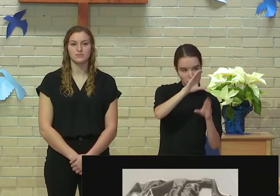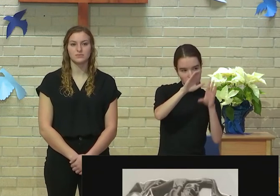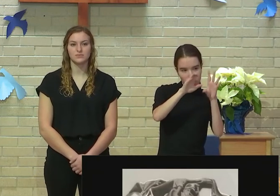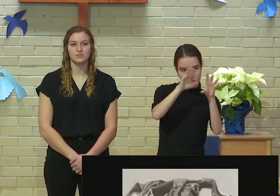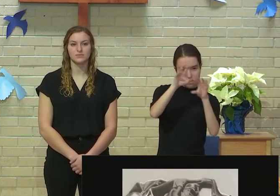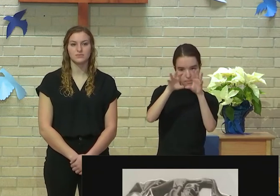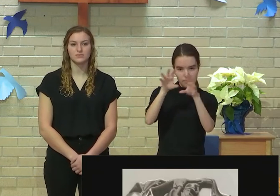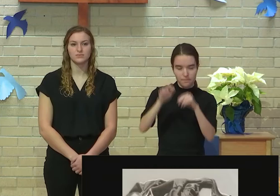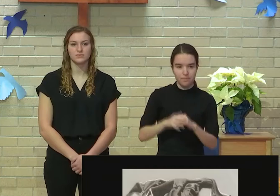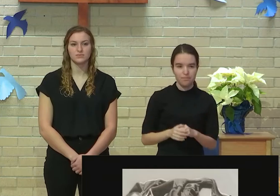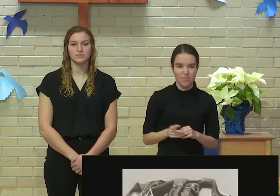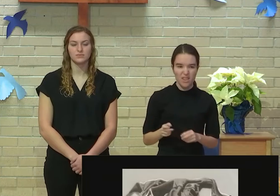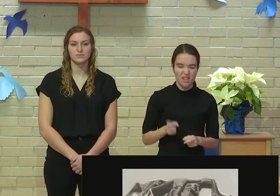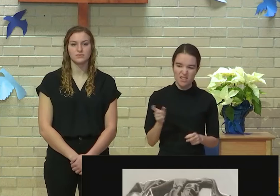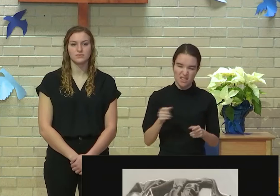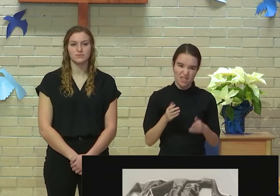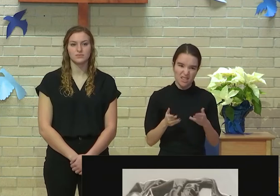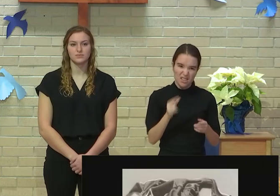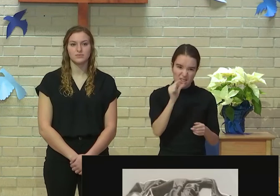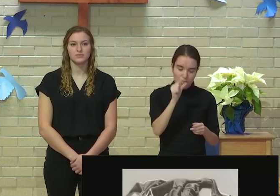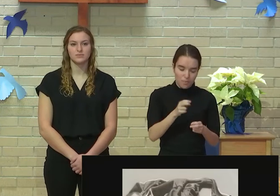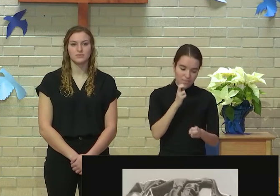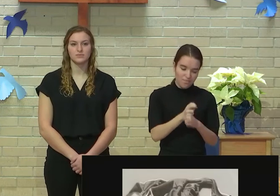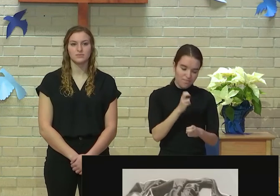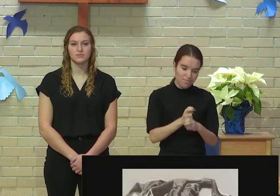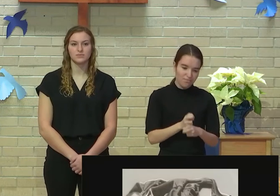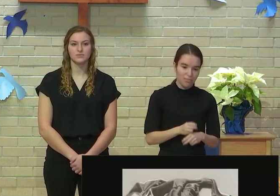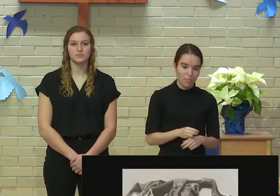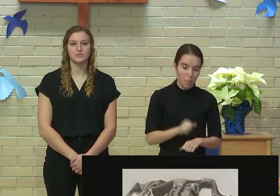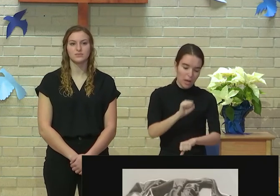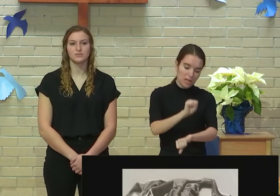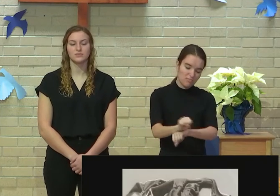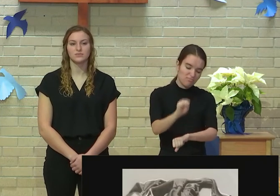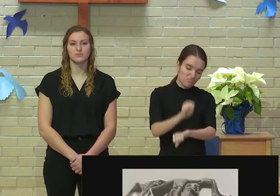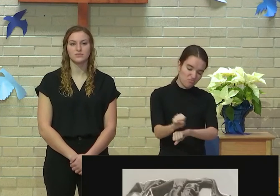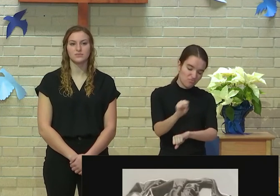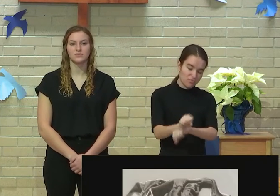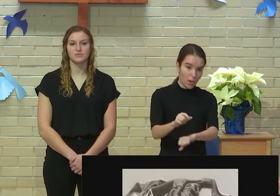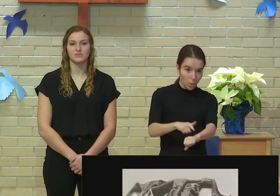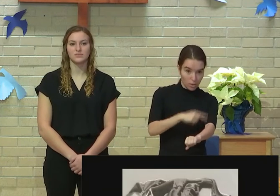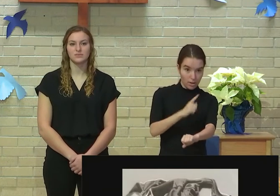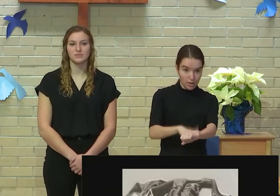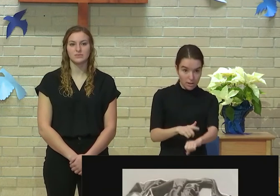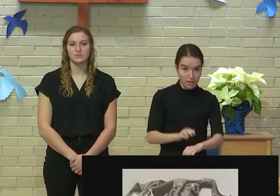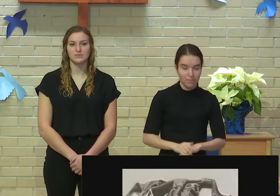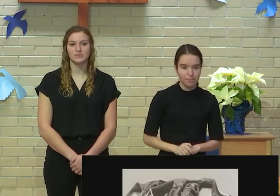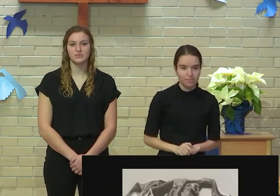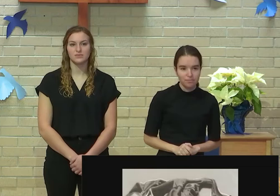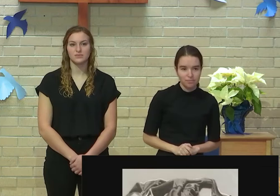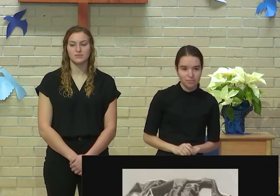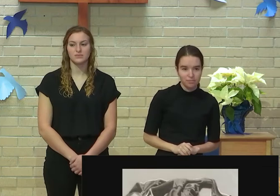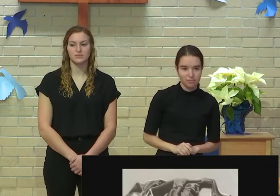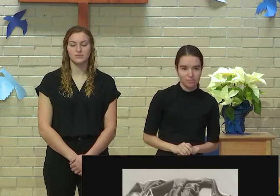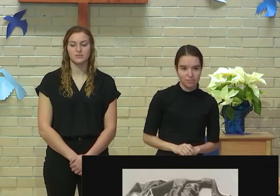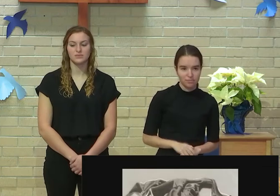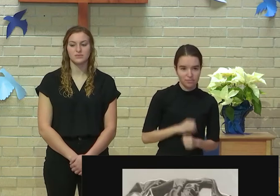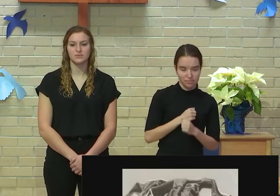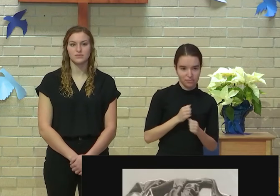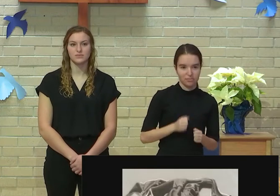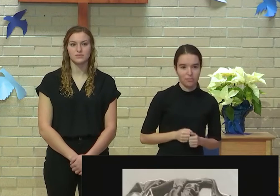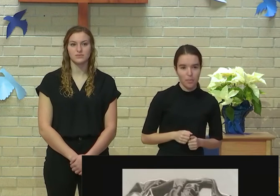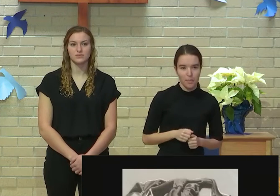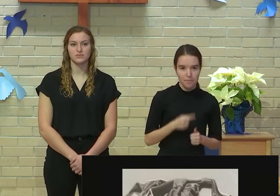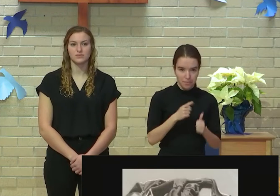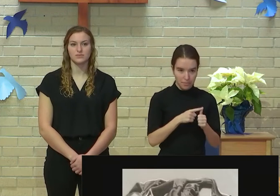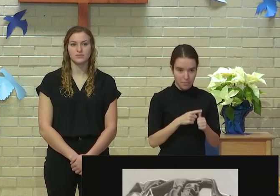but I'm happy with the way that turned out. And the final aspect I'd like to point out is the Walmart logos and the